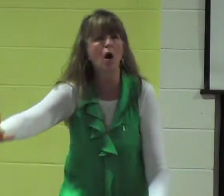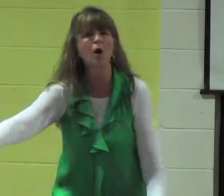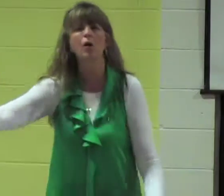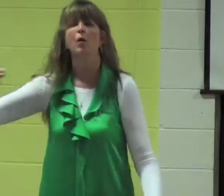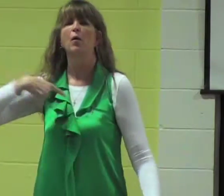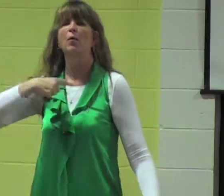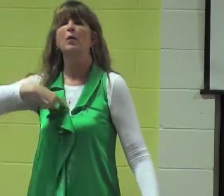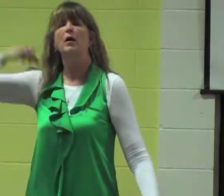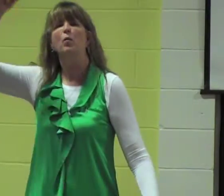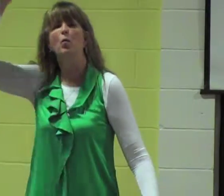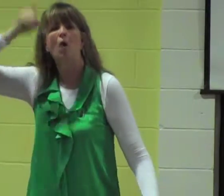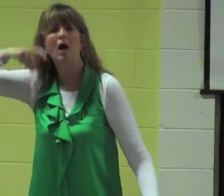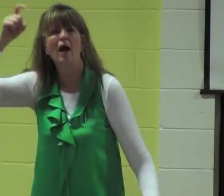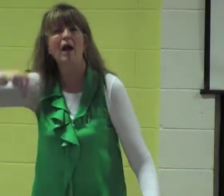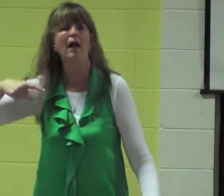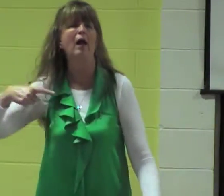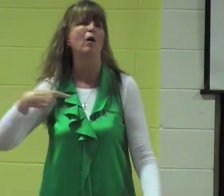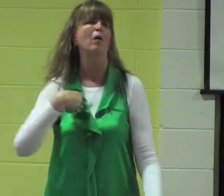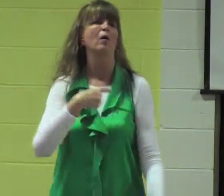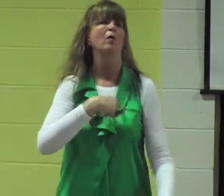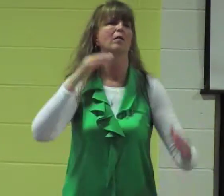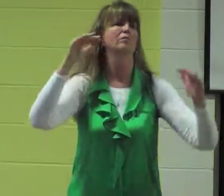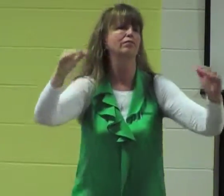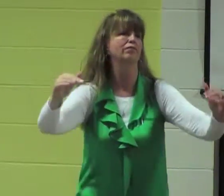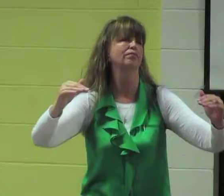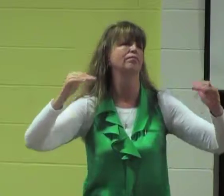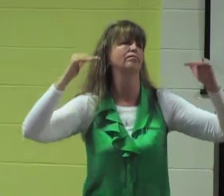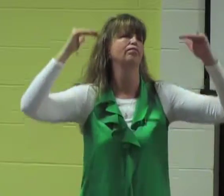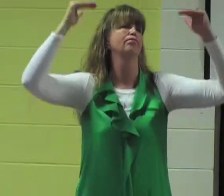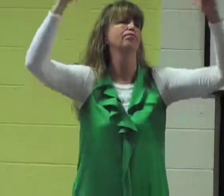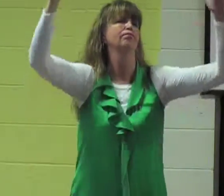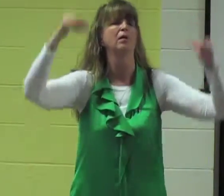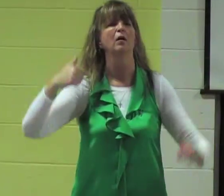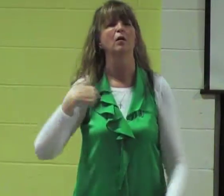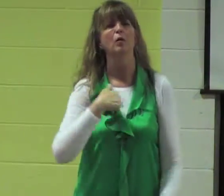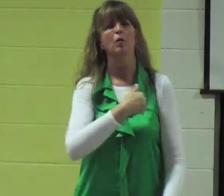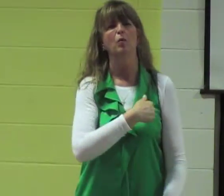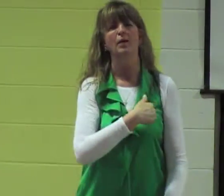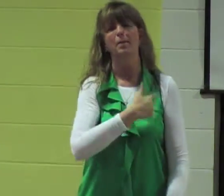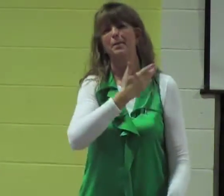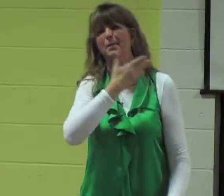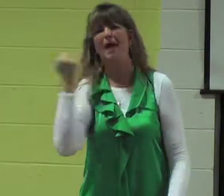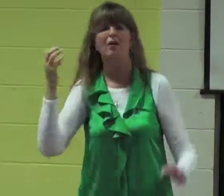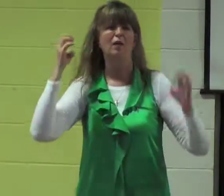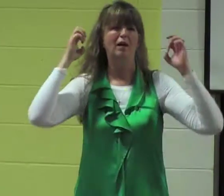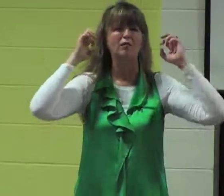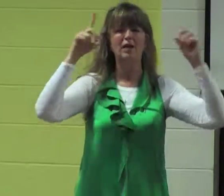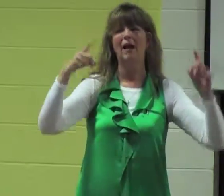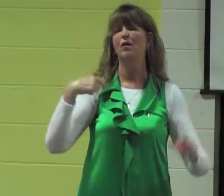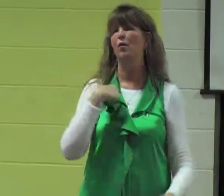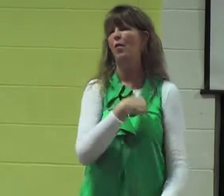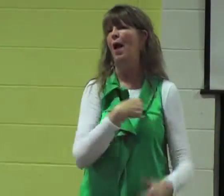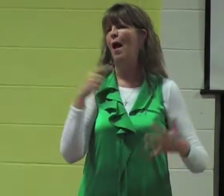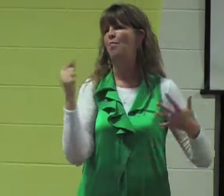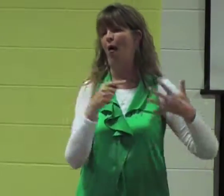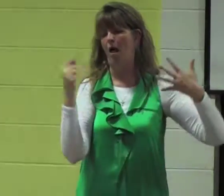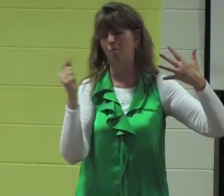we don't believe that message because we're intellectuals and we have wisdom and we have a better